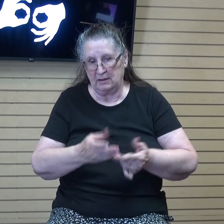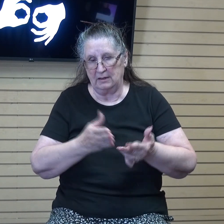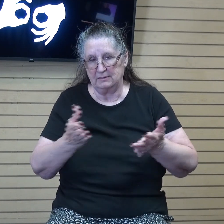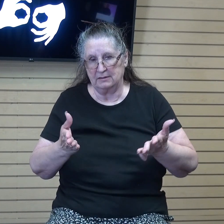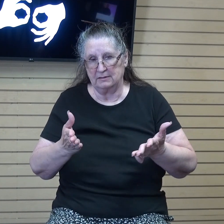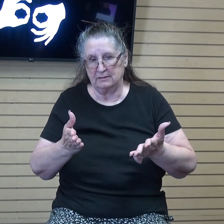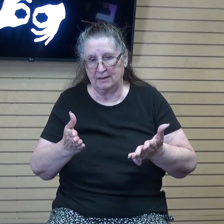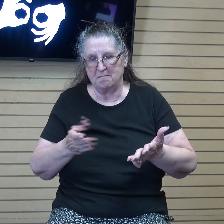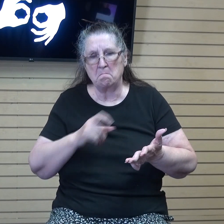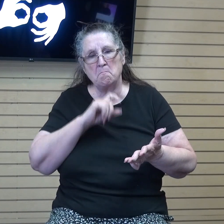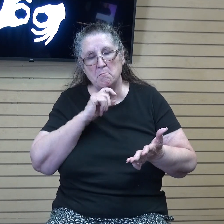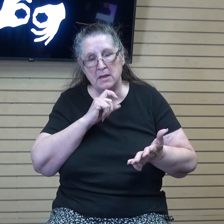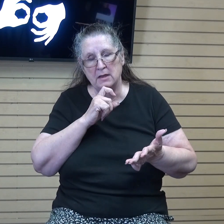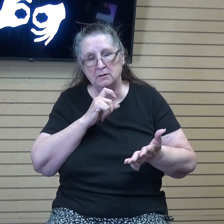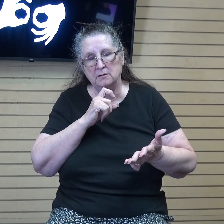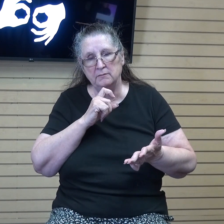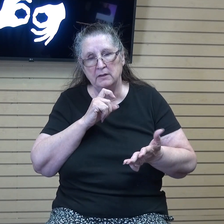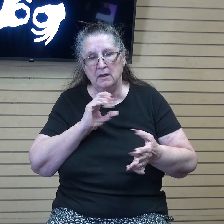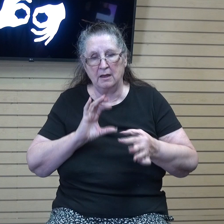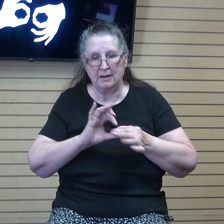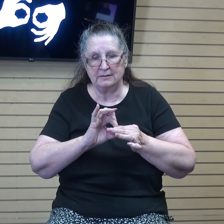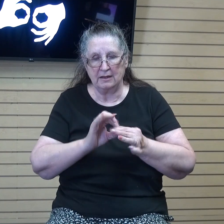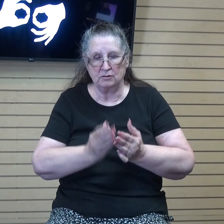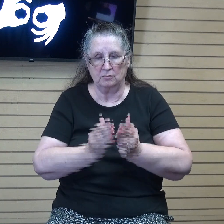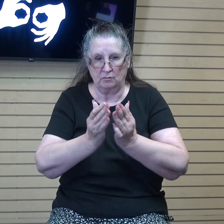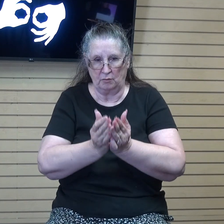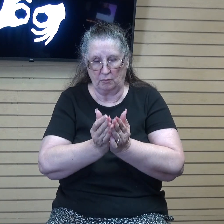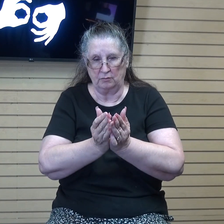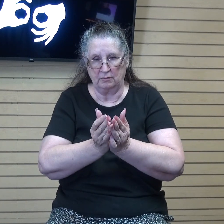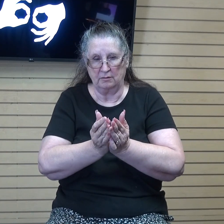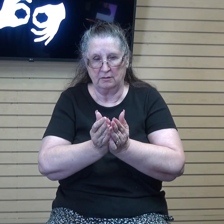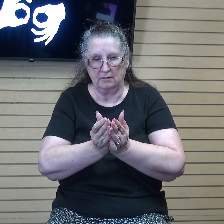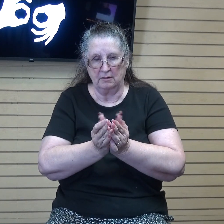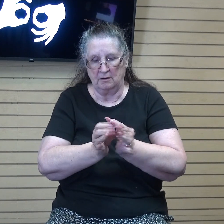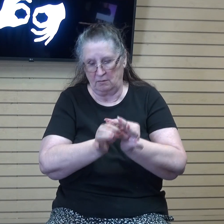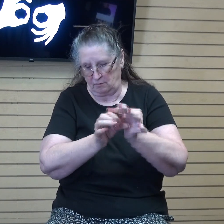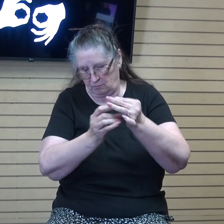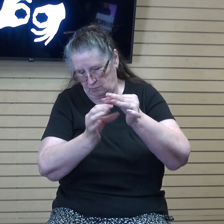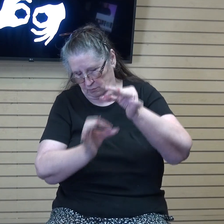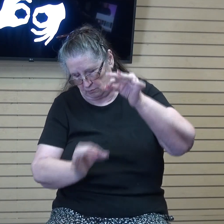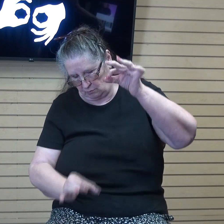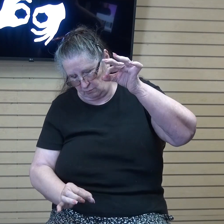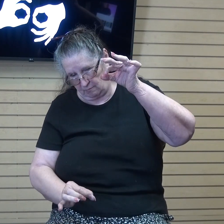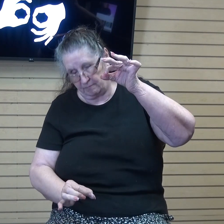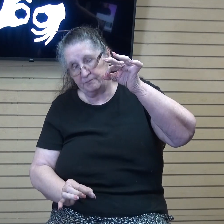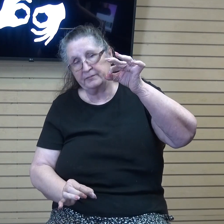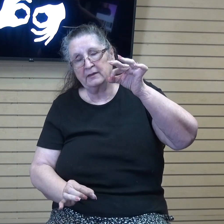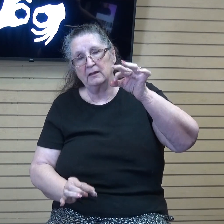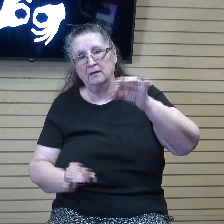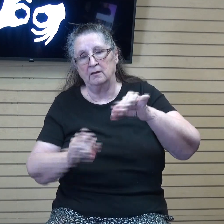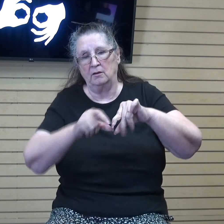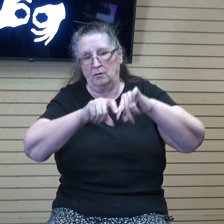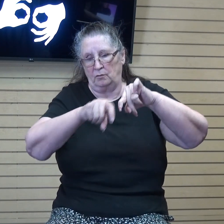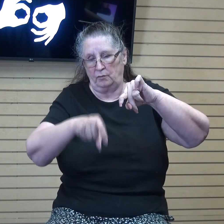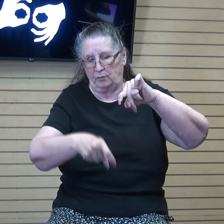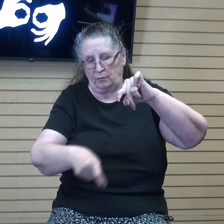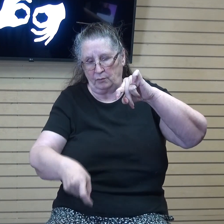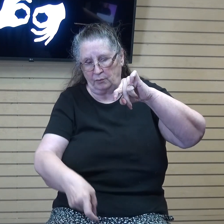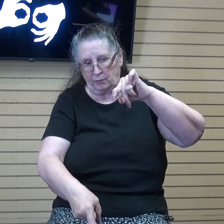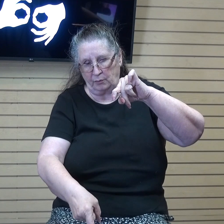metal, attached to a ship or a boat by a cable or chain and lowered to the seabed to hold the vessel